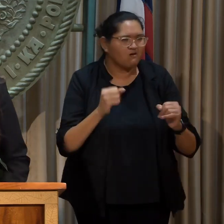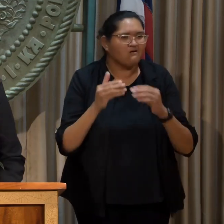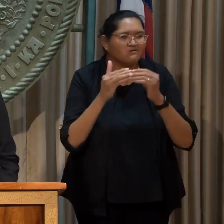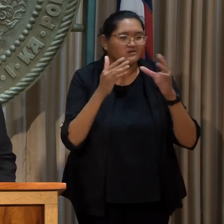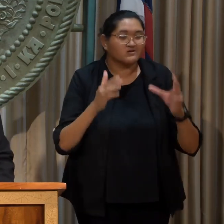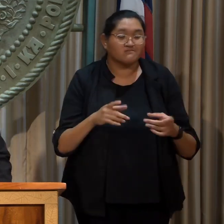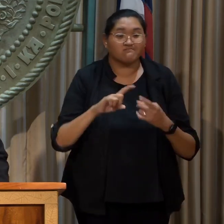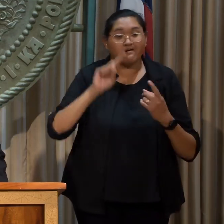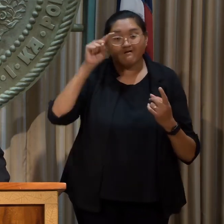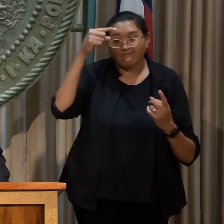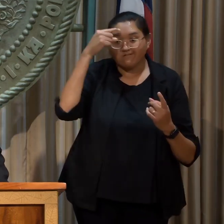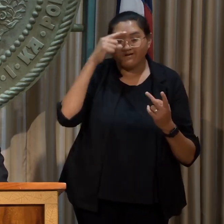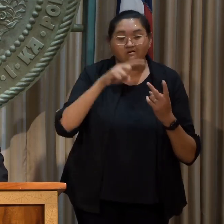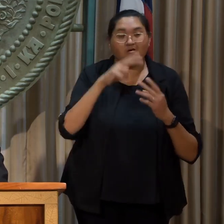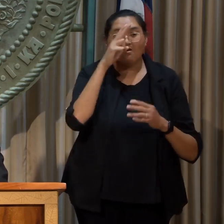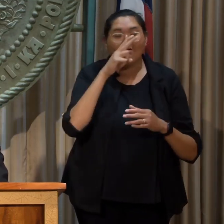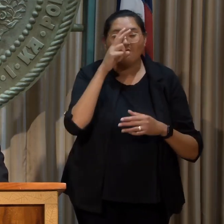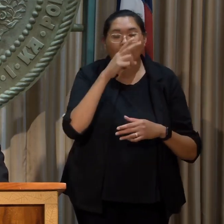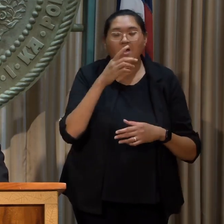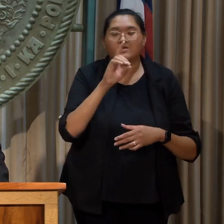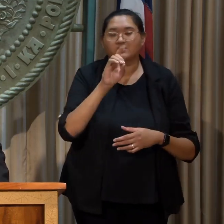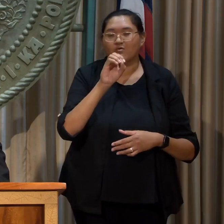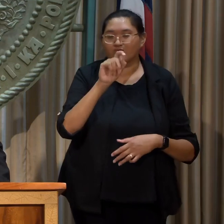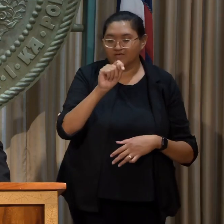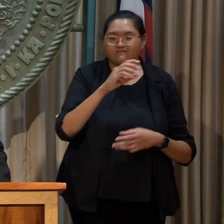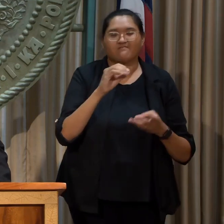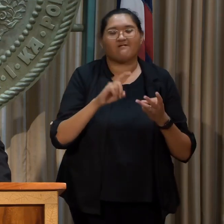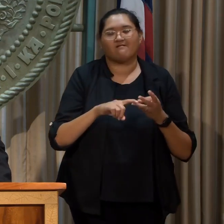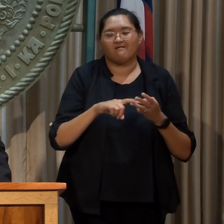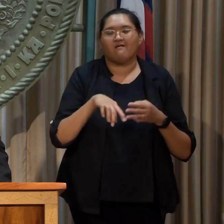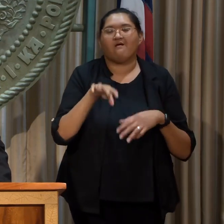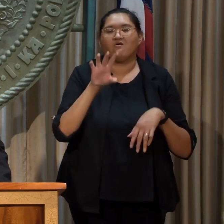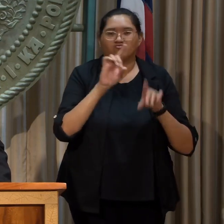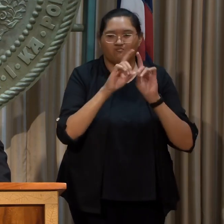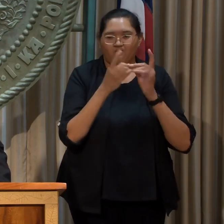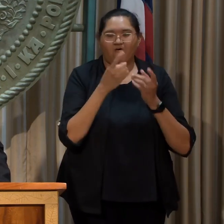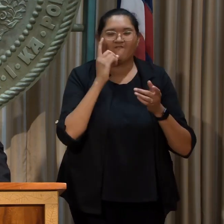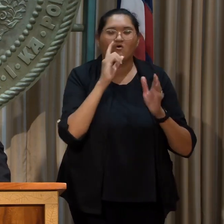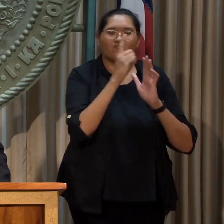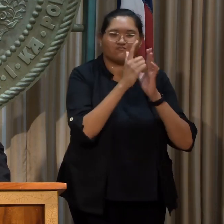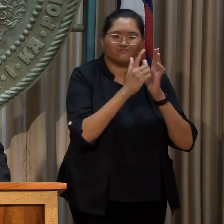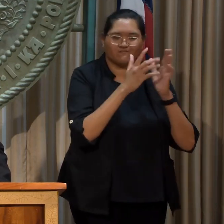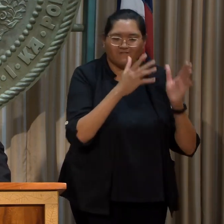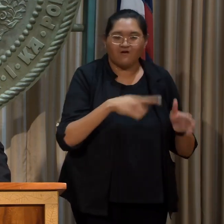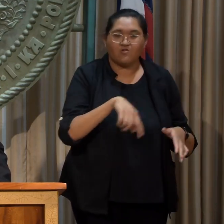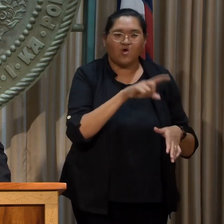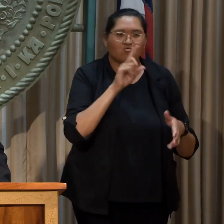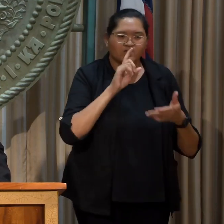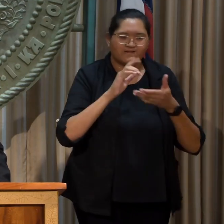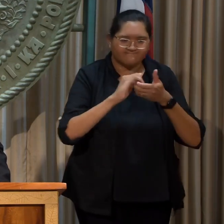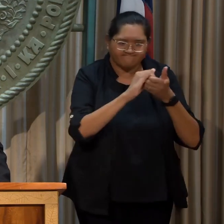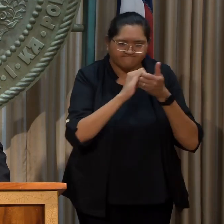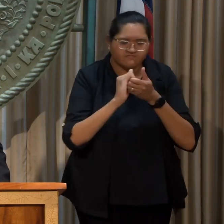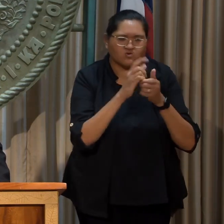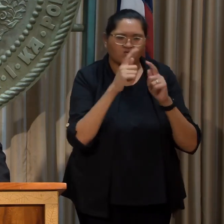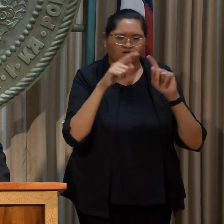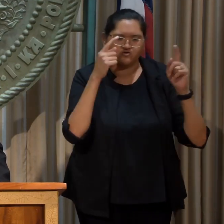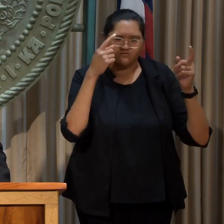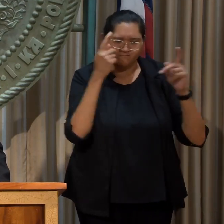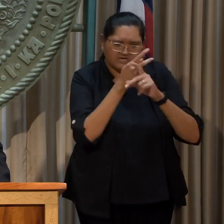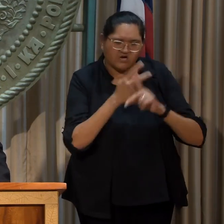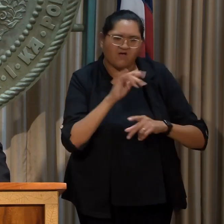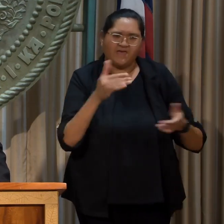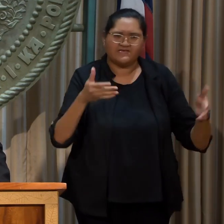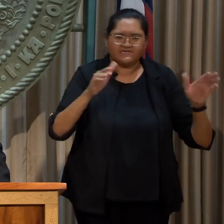The governor, the Hawaii Department of Transportation, and the Department of the Attorney General cooperated closely to develop a settlement that